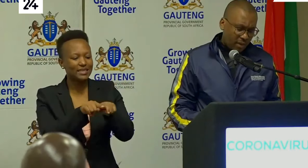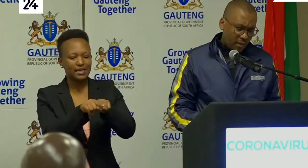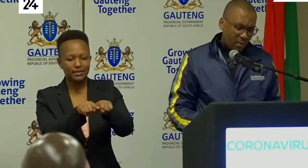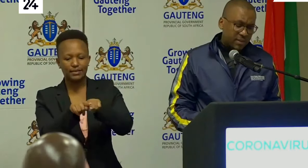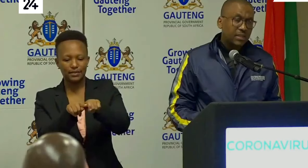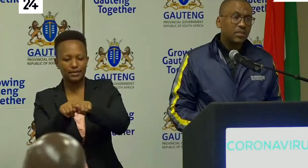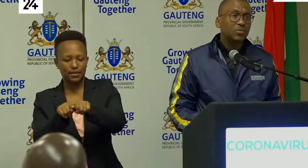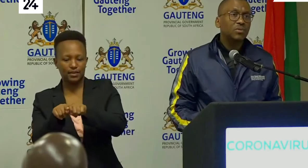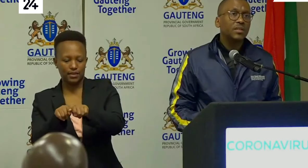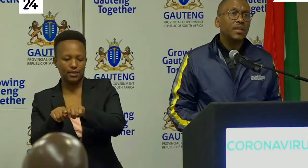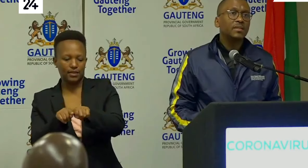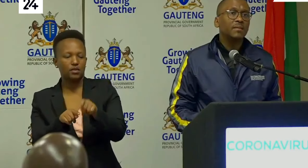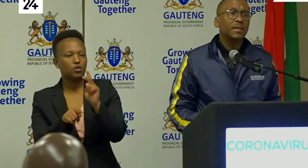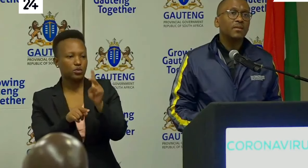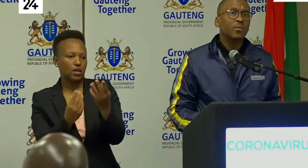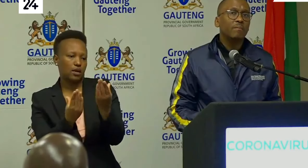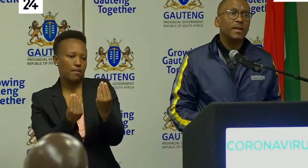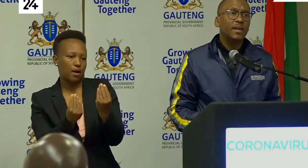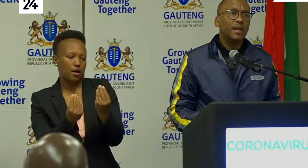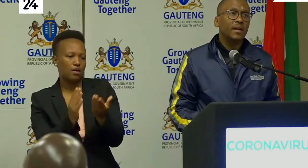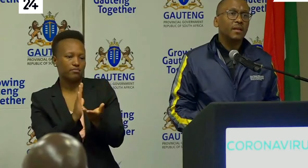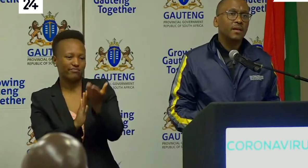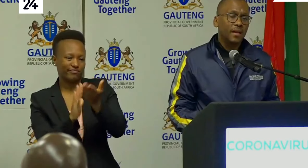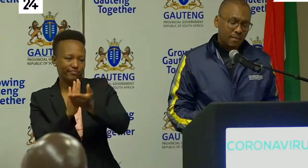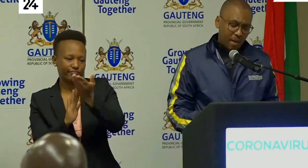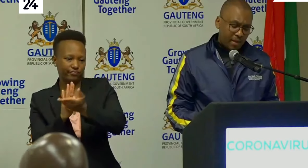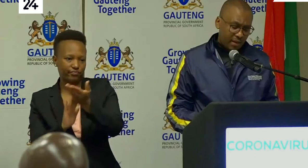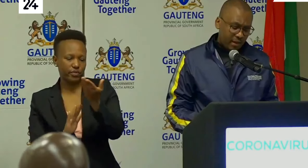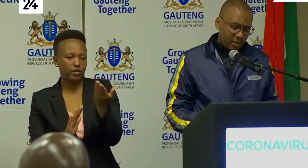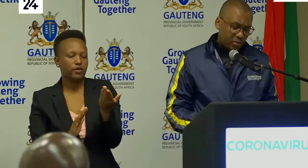doing we're starting to see that we might get another